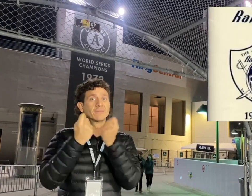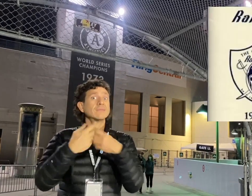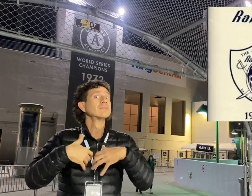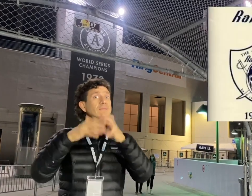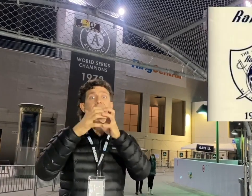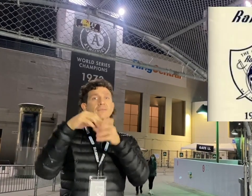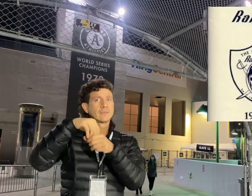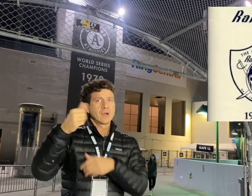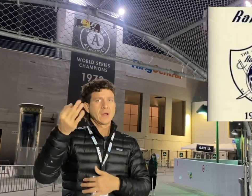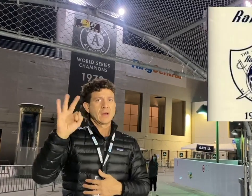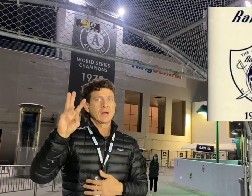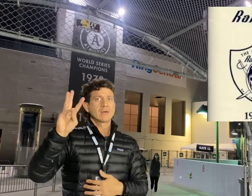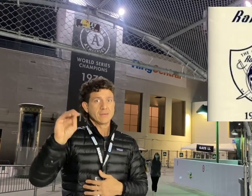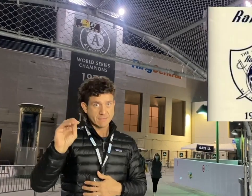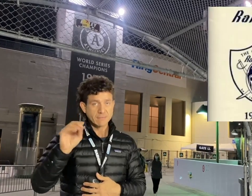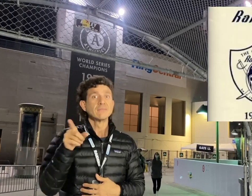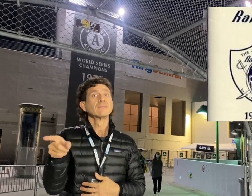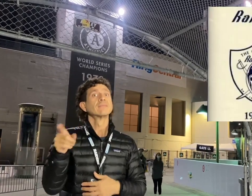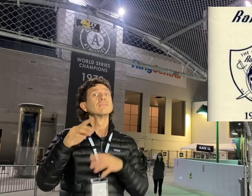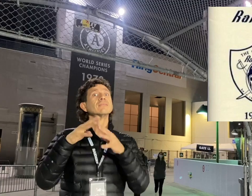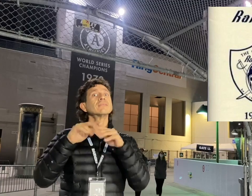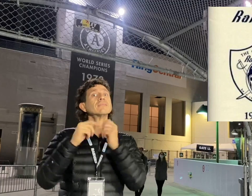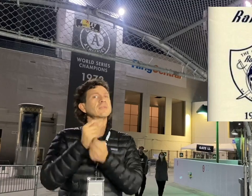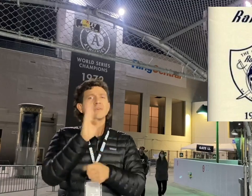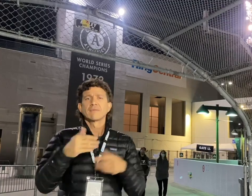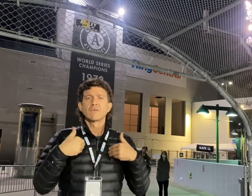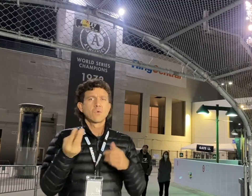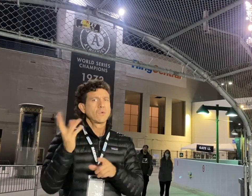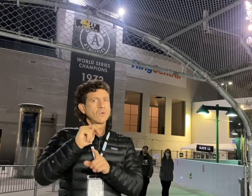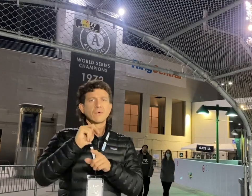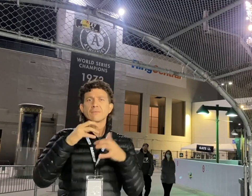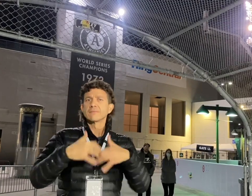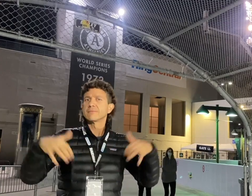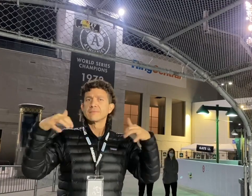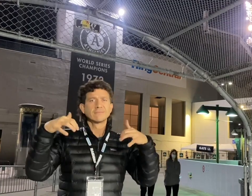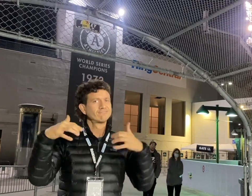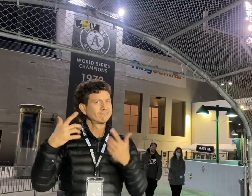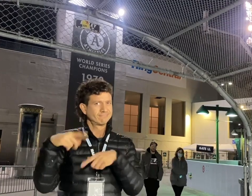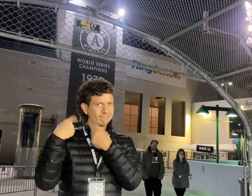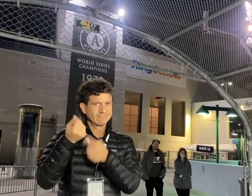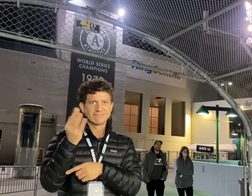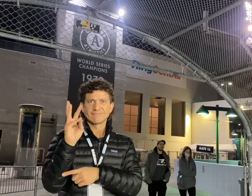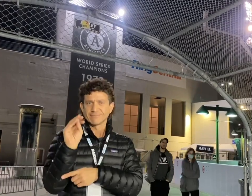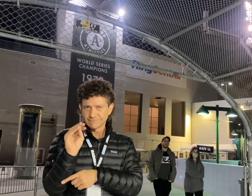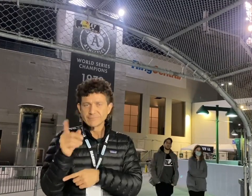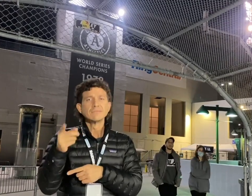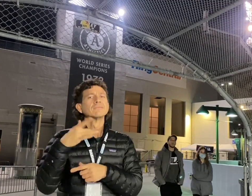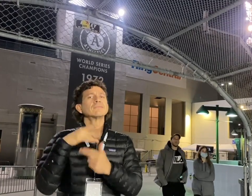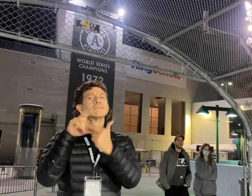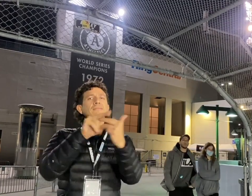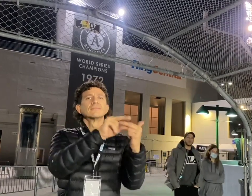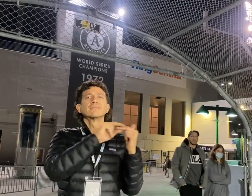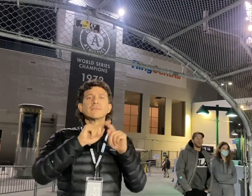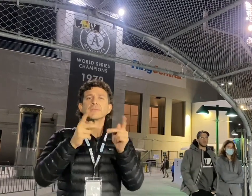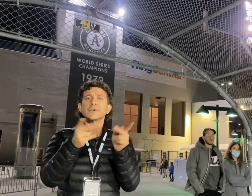they didn't have a home to call their own. They played in multiple locations,